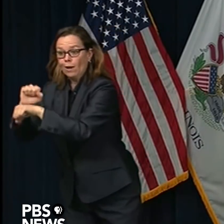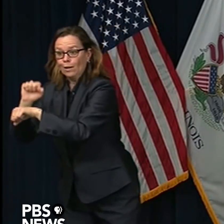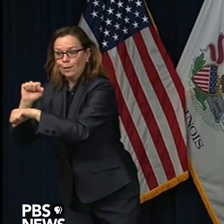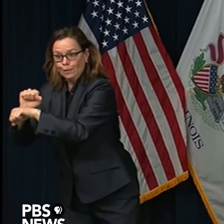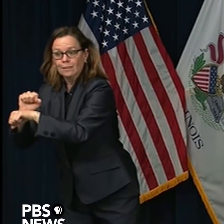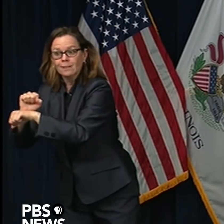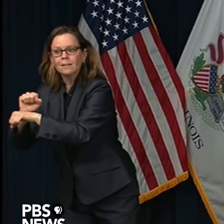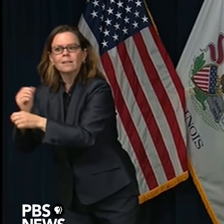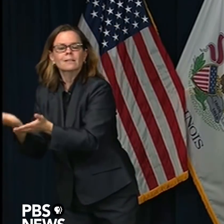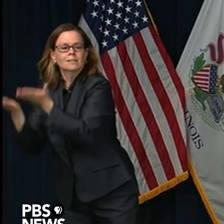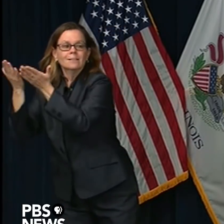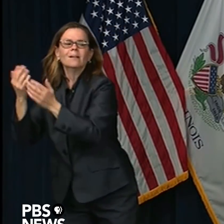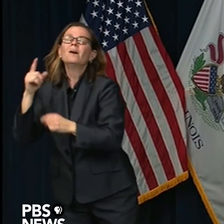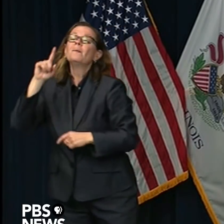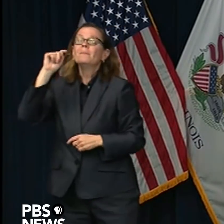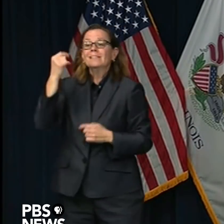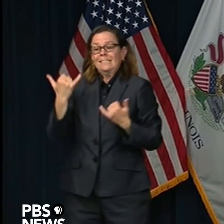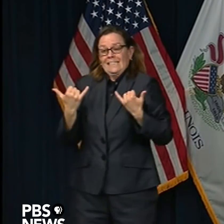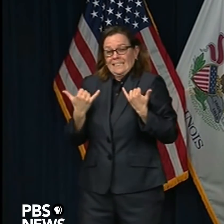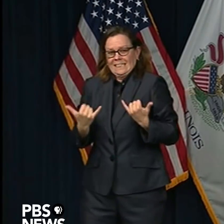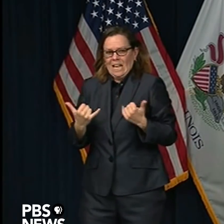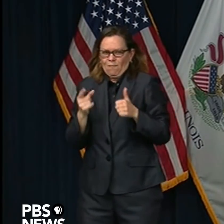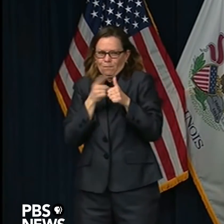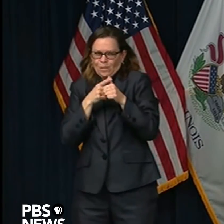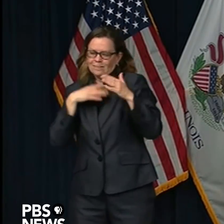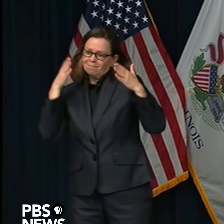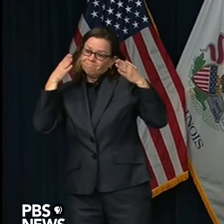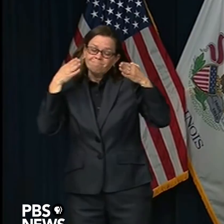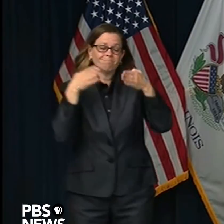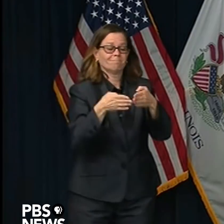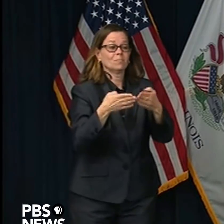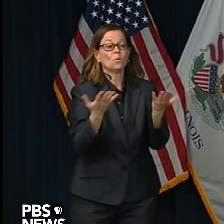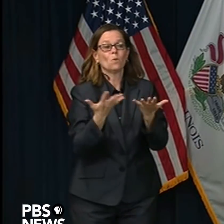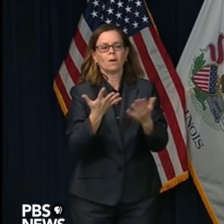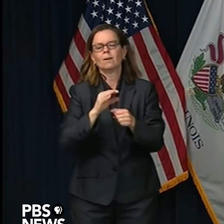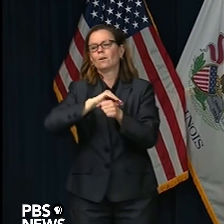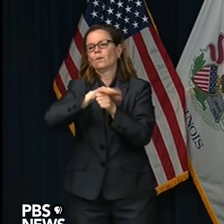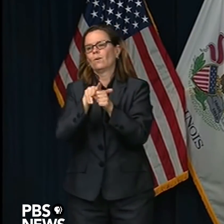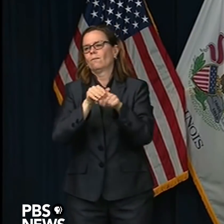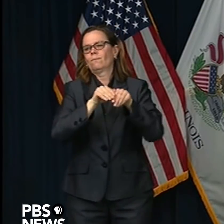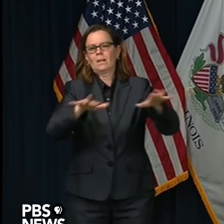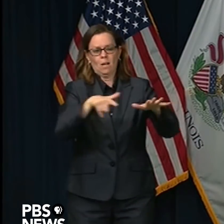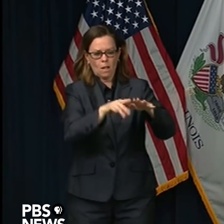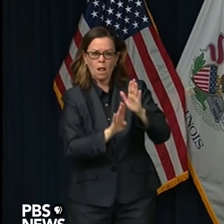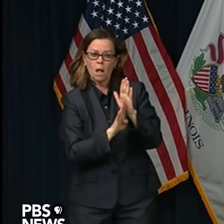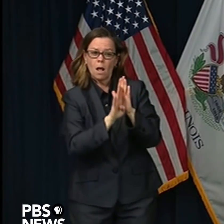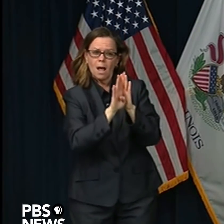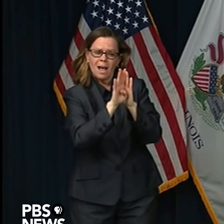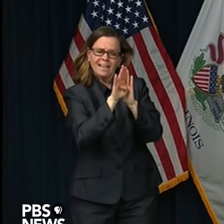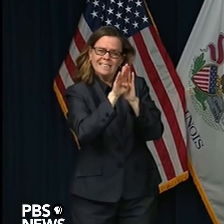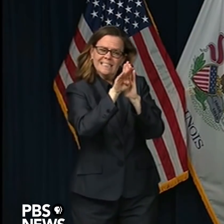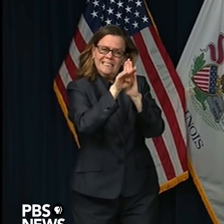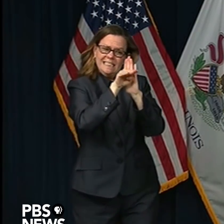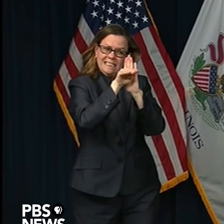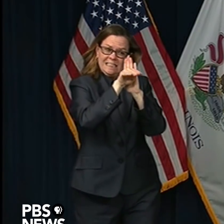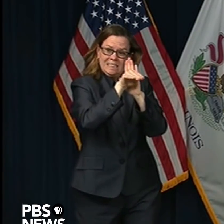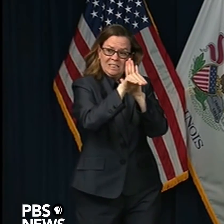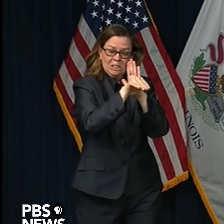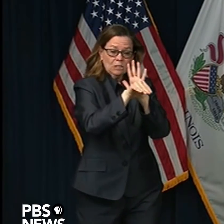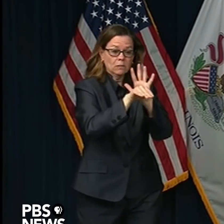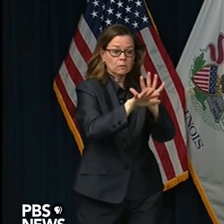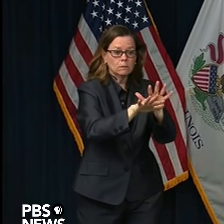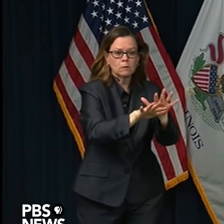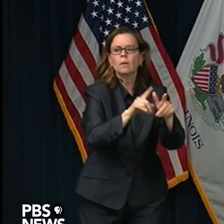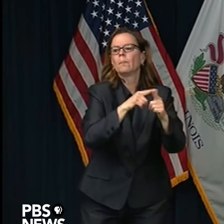the danger that this poses for many people. But that is very, frankly, it's unrelated to